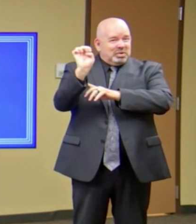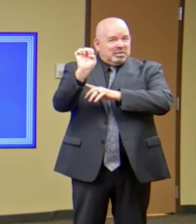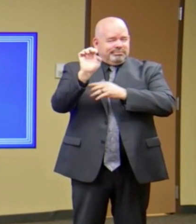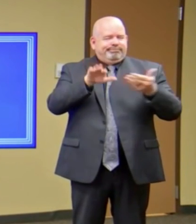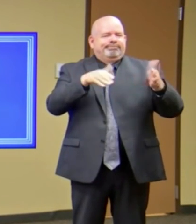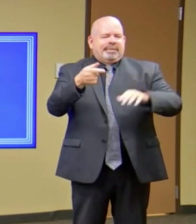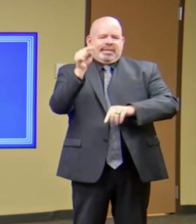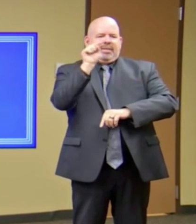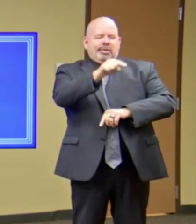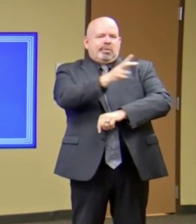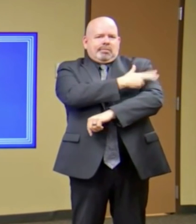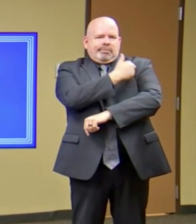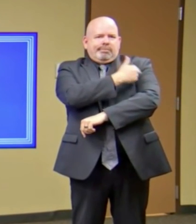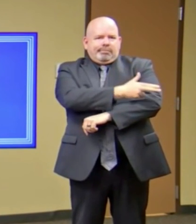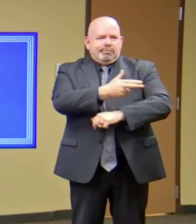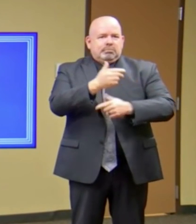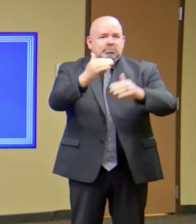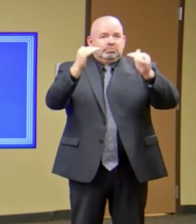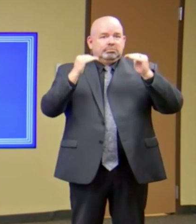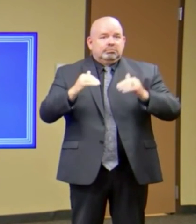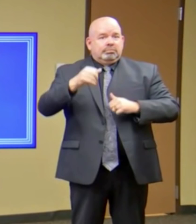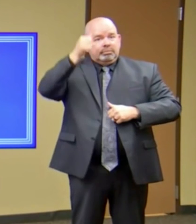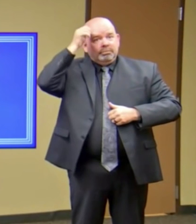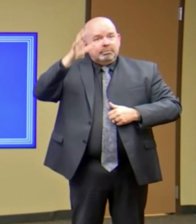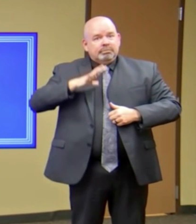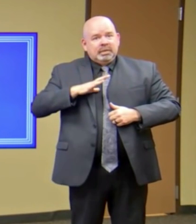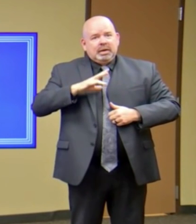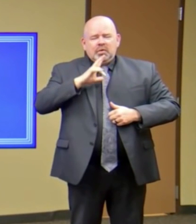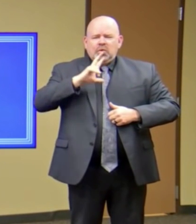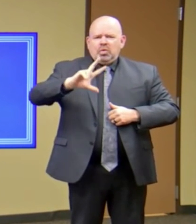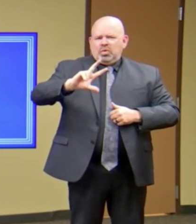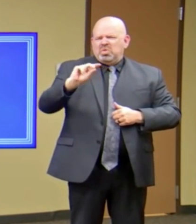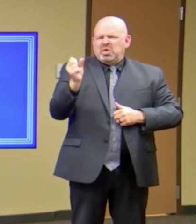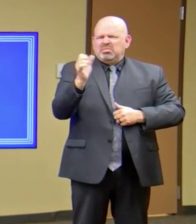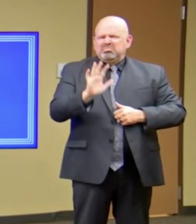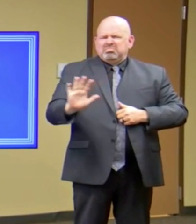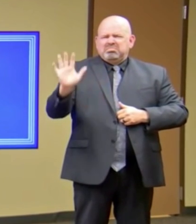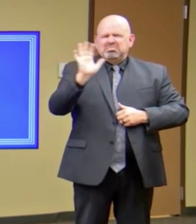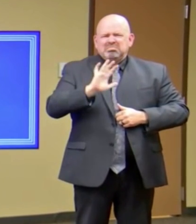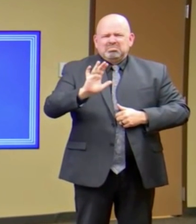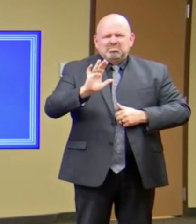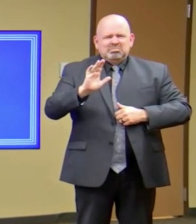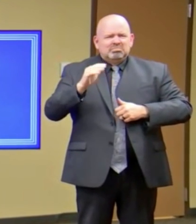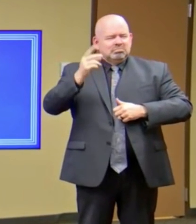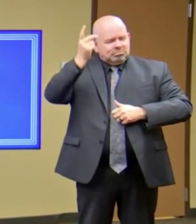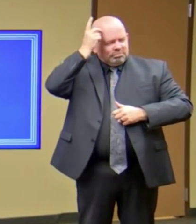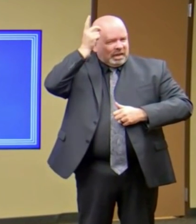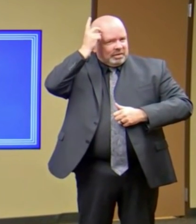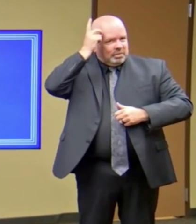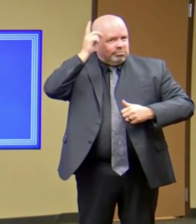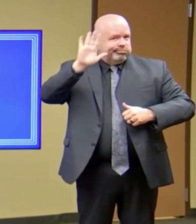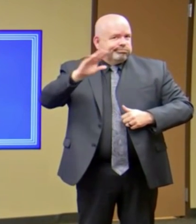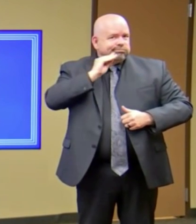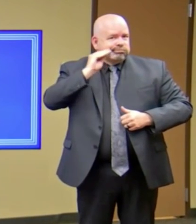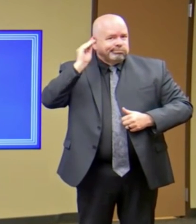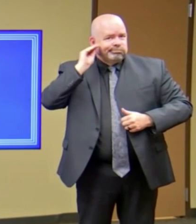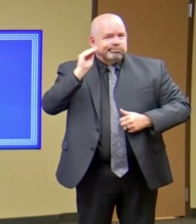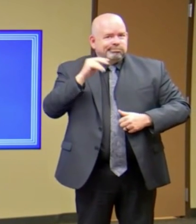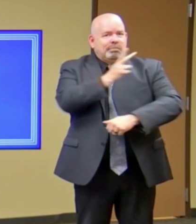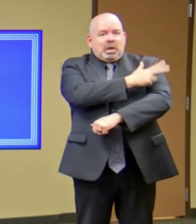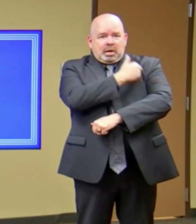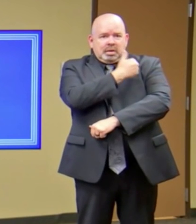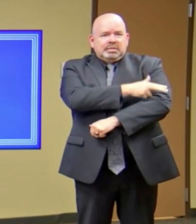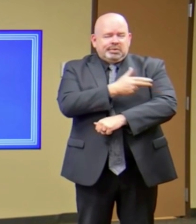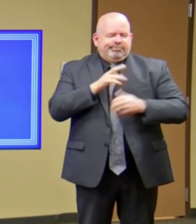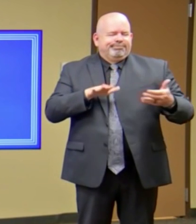The next is a man in his 30s who was a resident of the city of Dallas. He died in an area hospital. The next